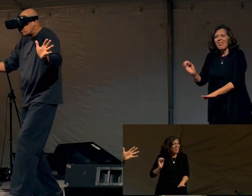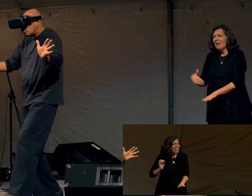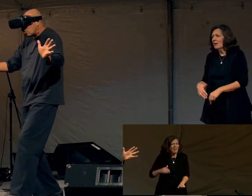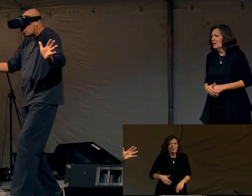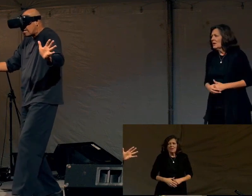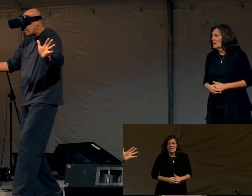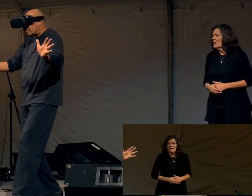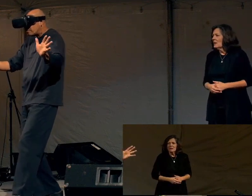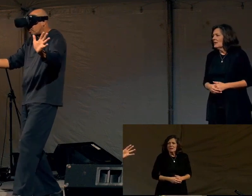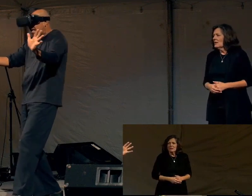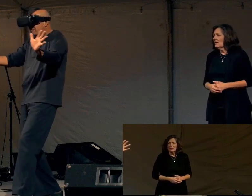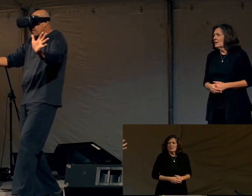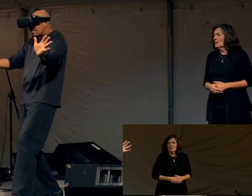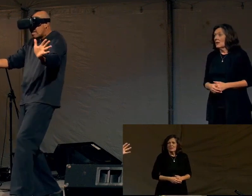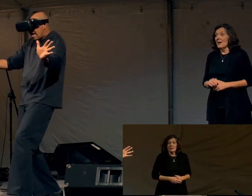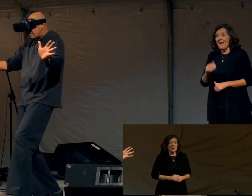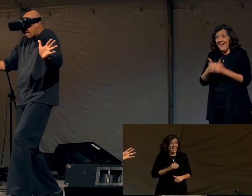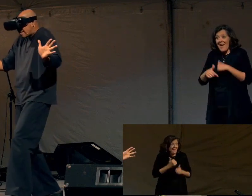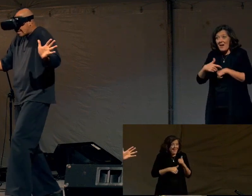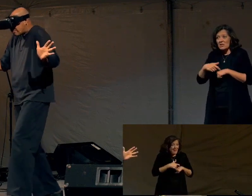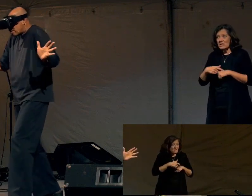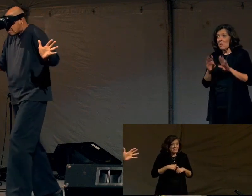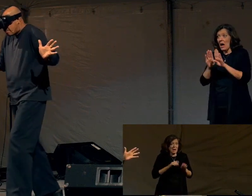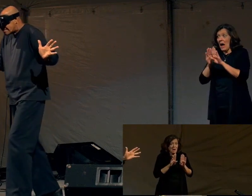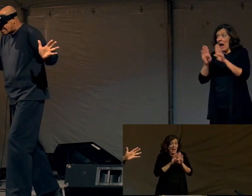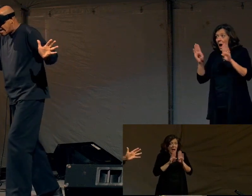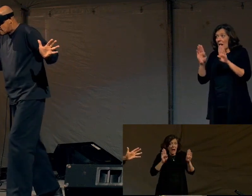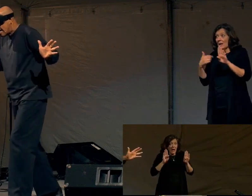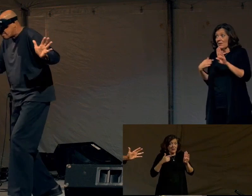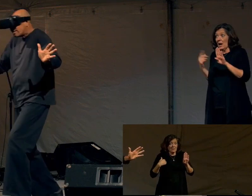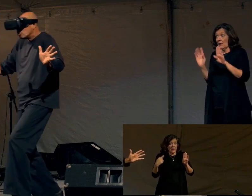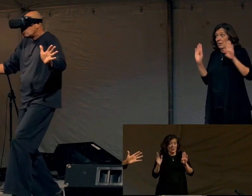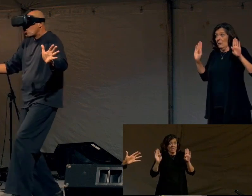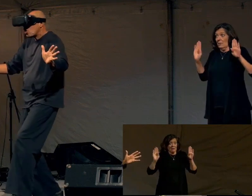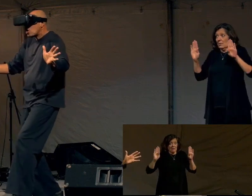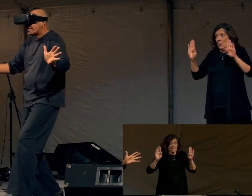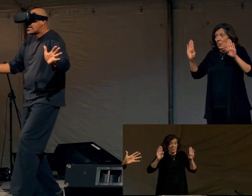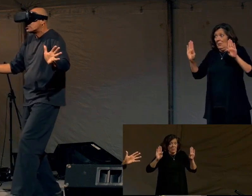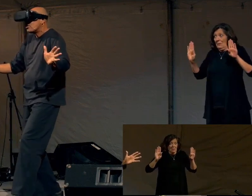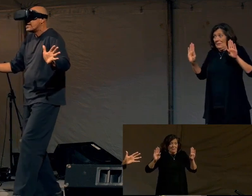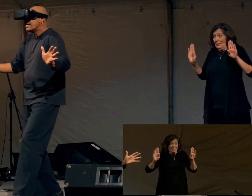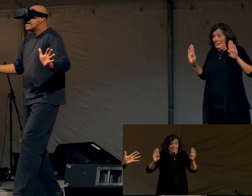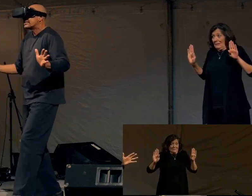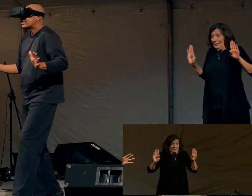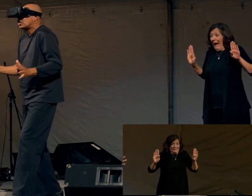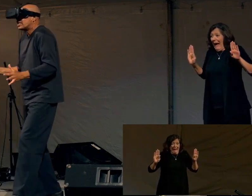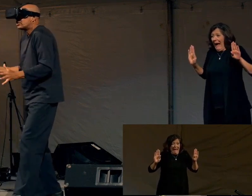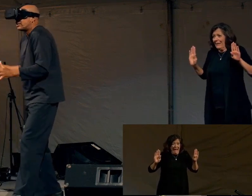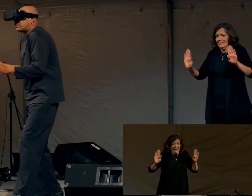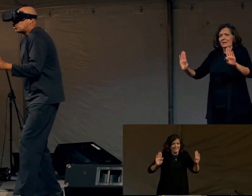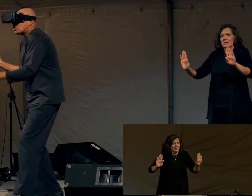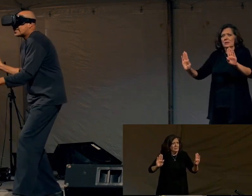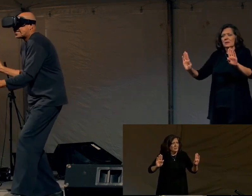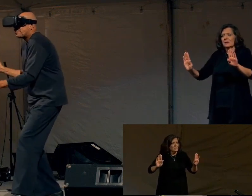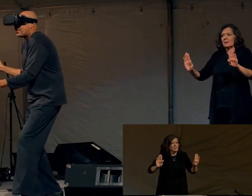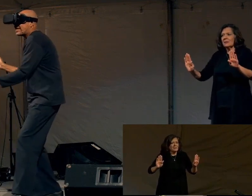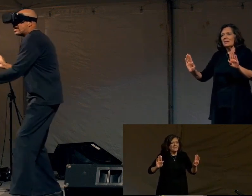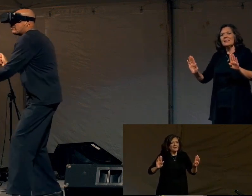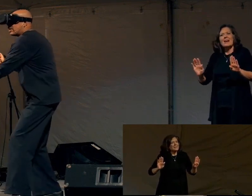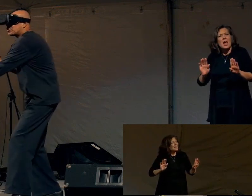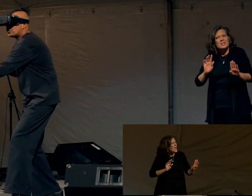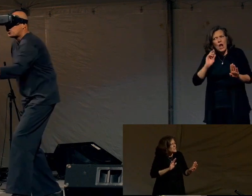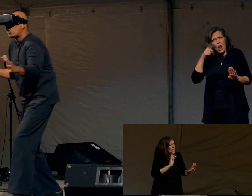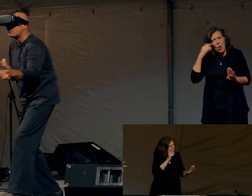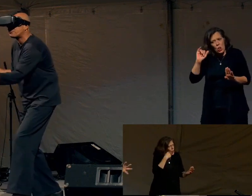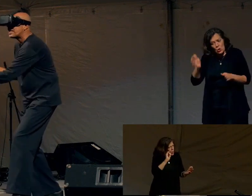pass through the doorway of the elevator. Every time I kept passing out. I'm like, no, no, no, no. I can't do it. He's like, sir. It looks like a